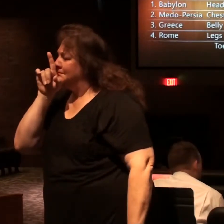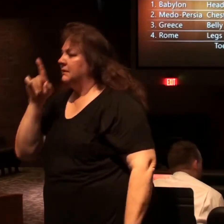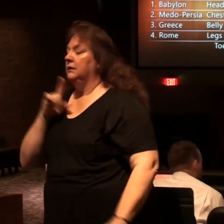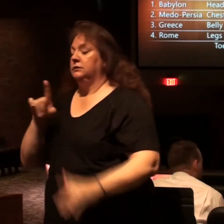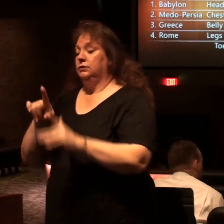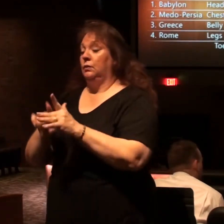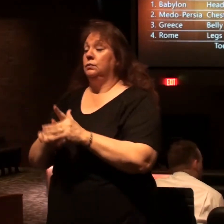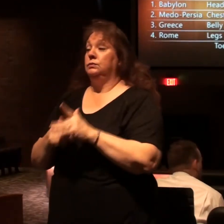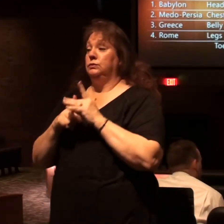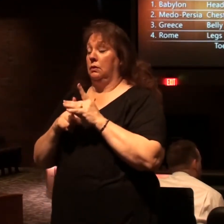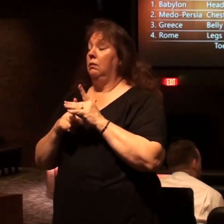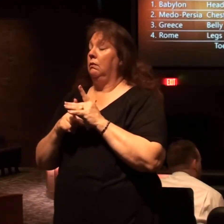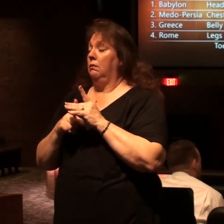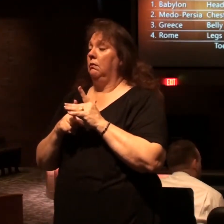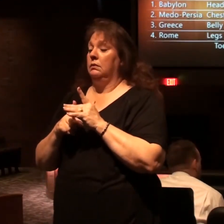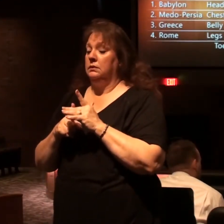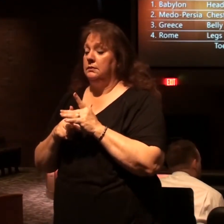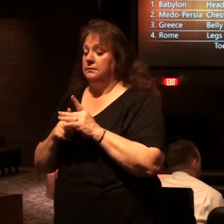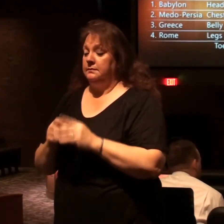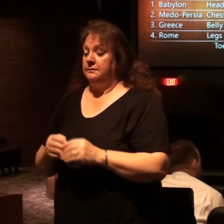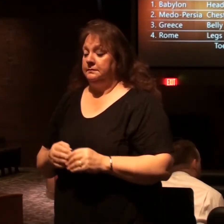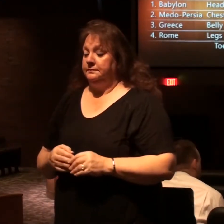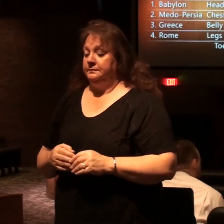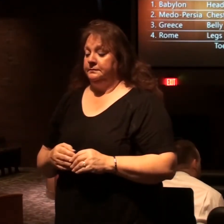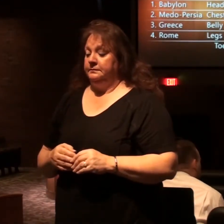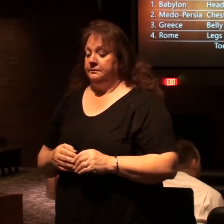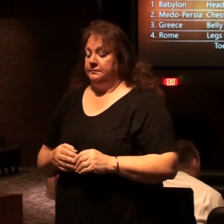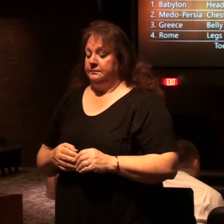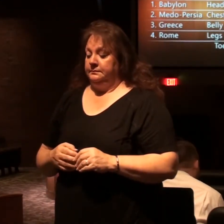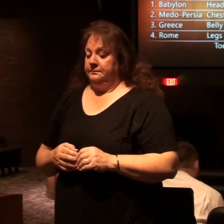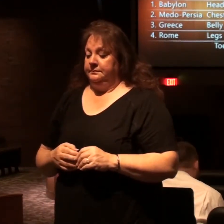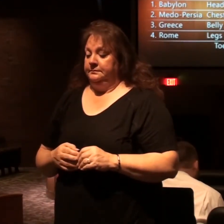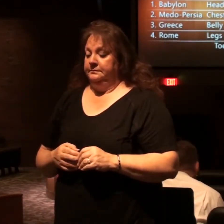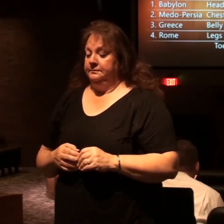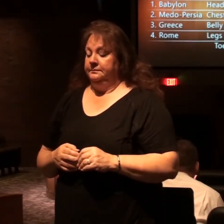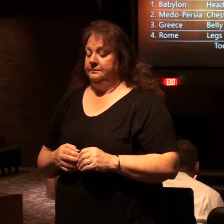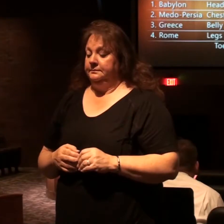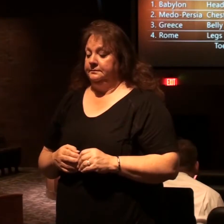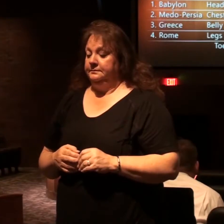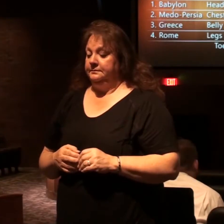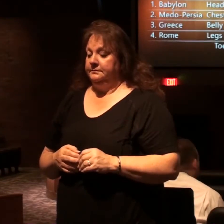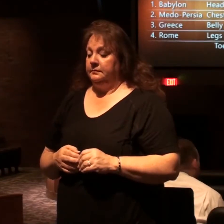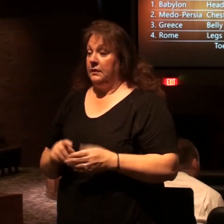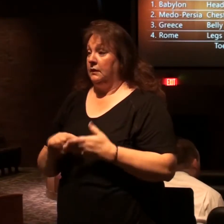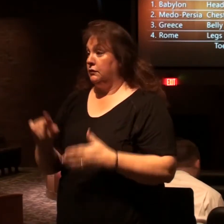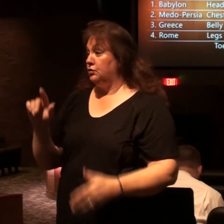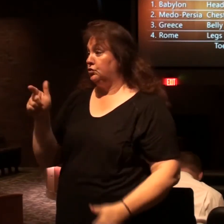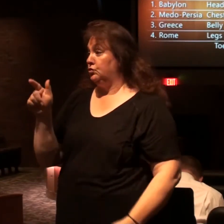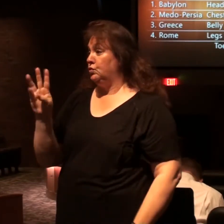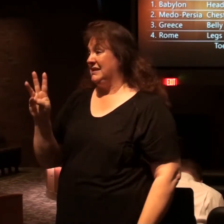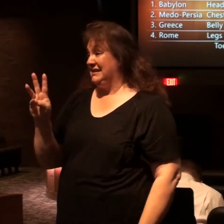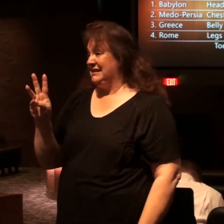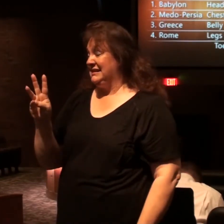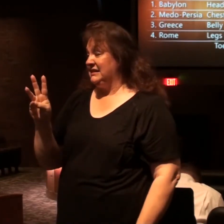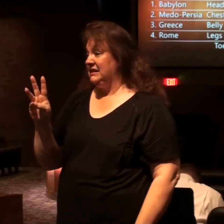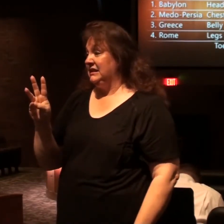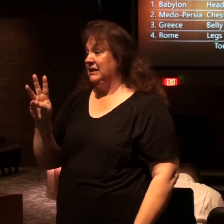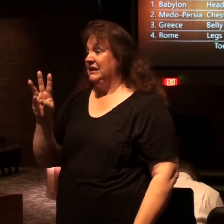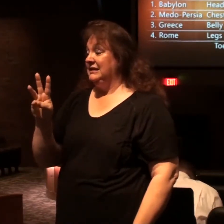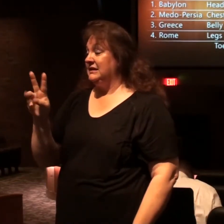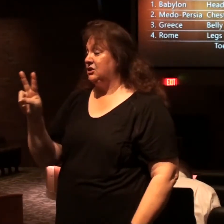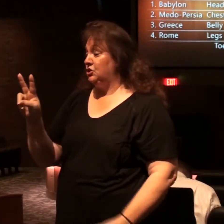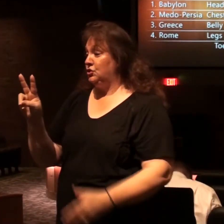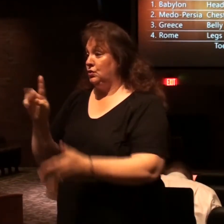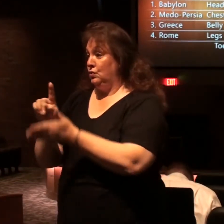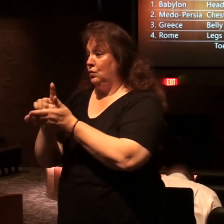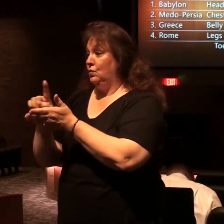the starting point we have that on that chart we look at all the time then verse 26 after 62 weeks